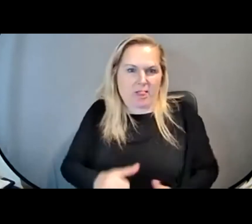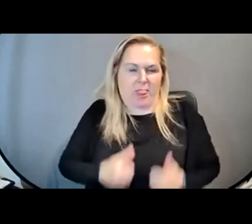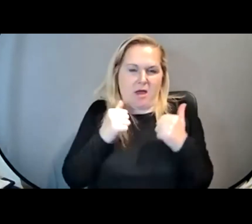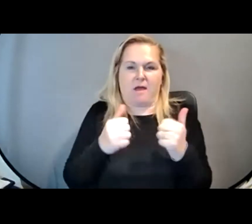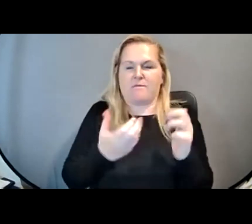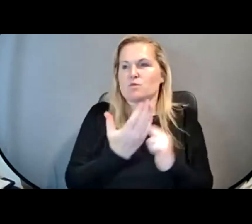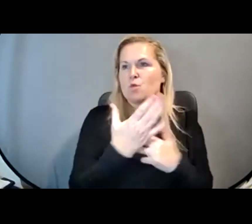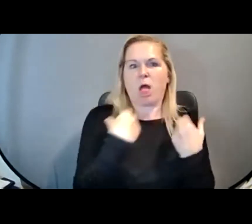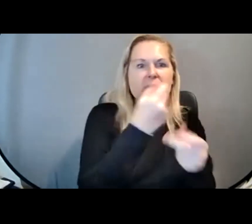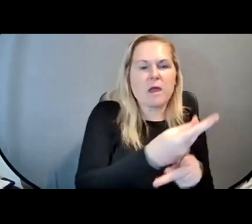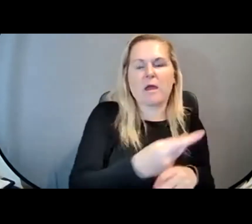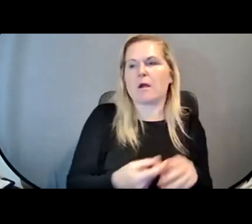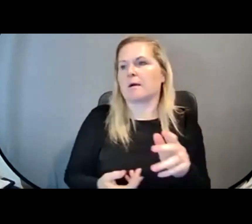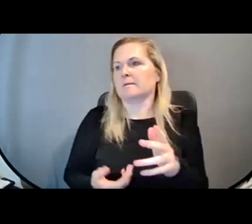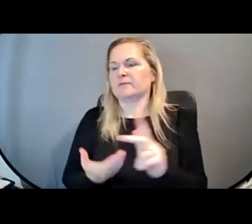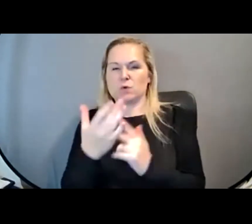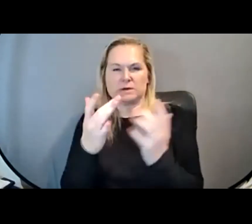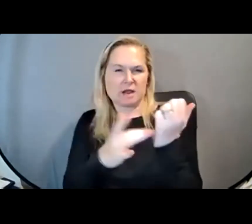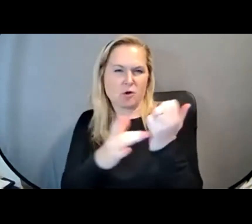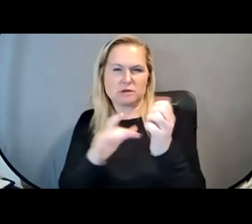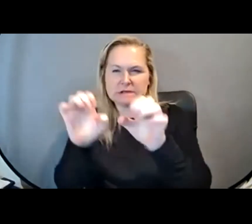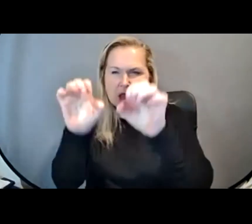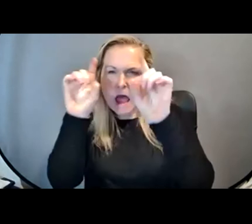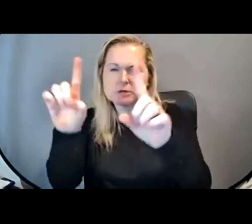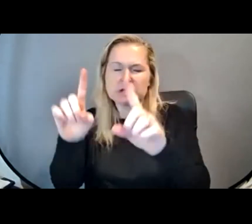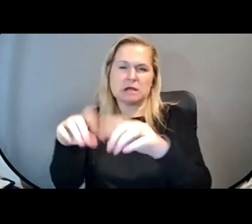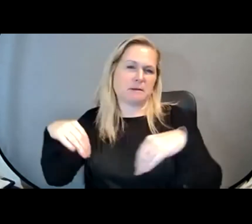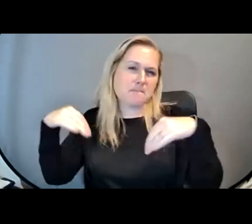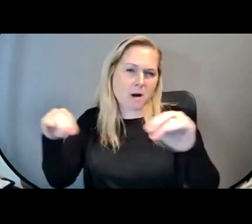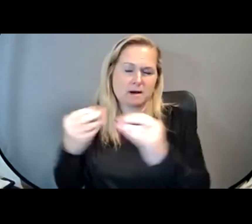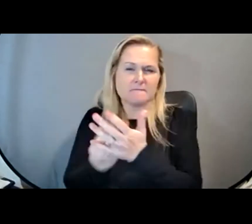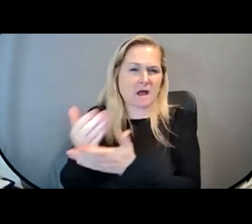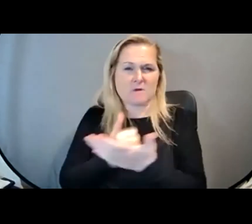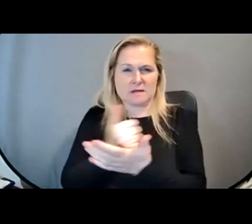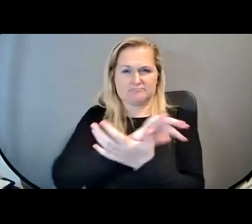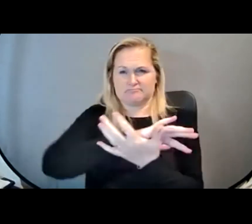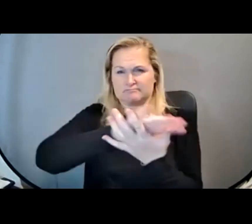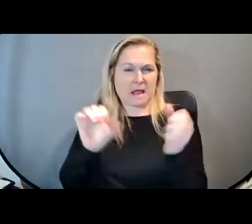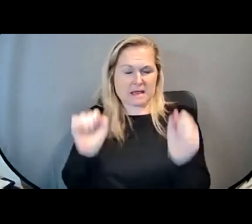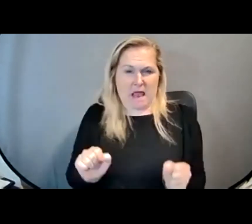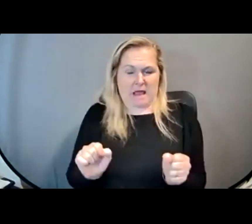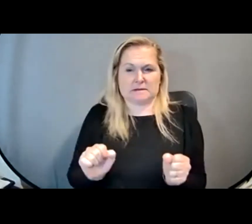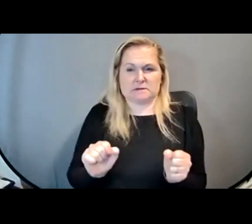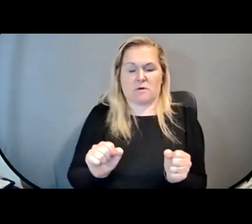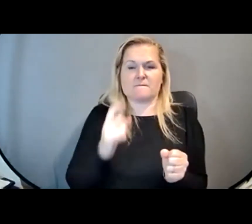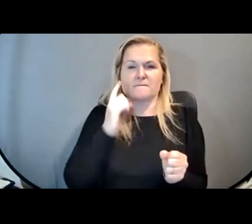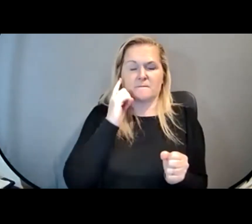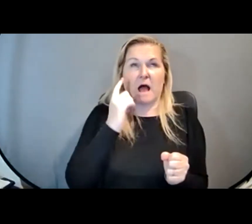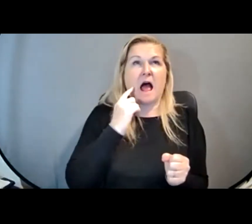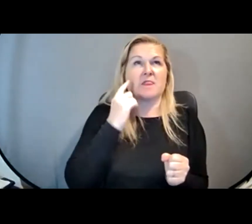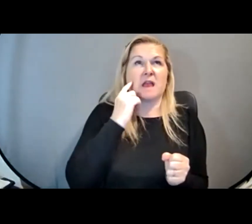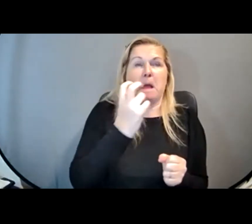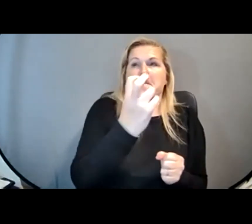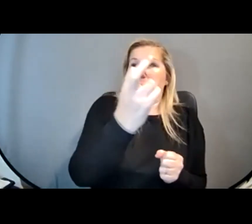technology, education, marketing, or fundraising. So I think back to being this little girl, and I think